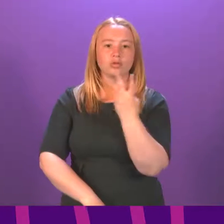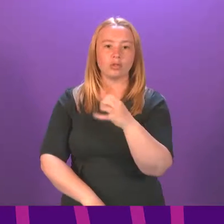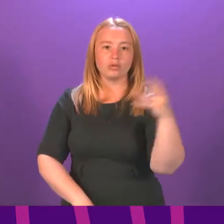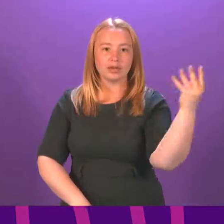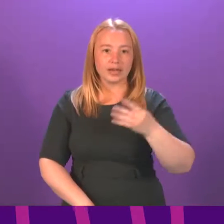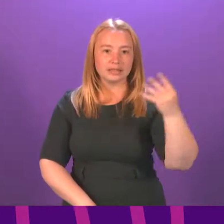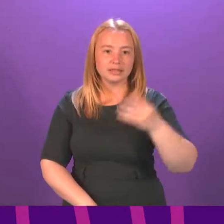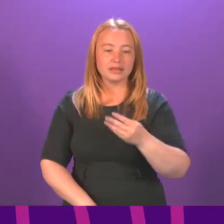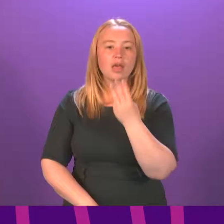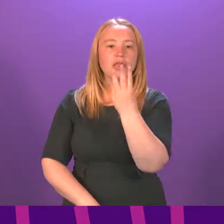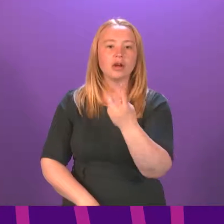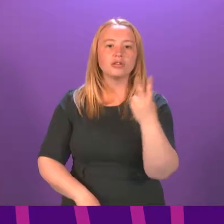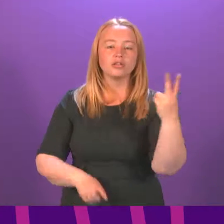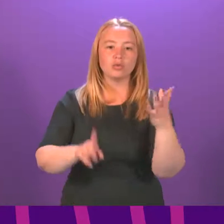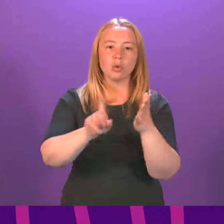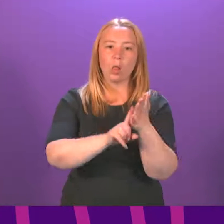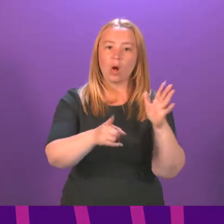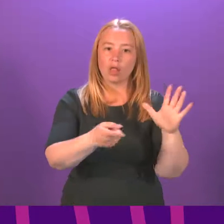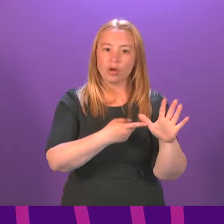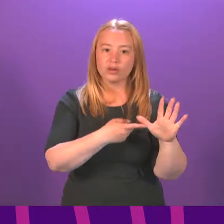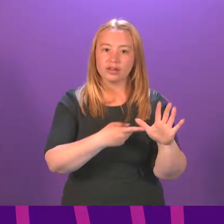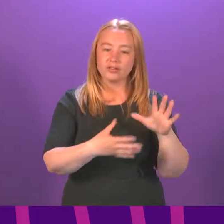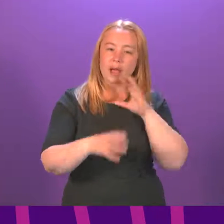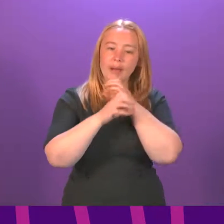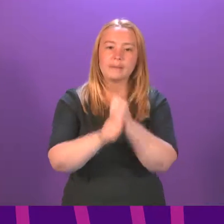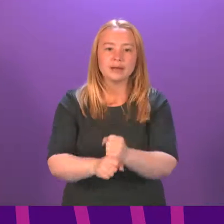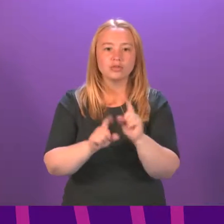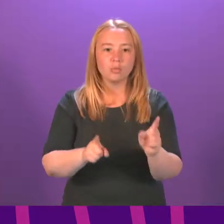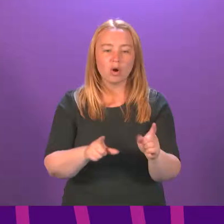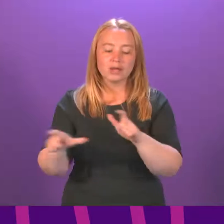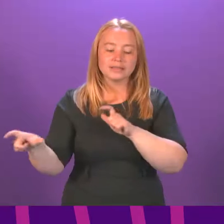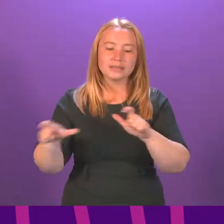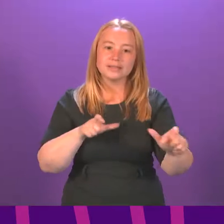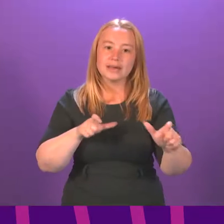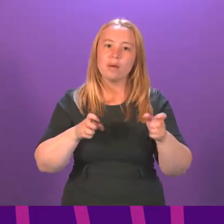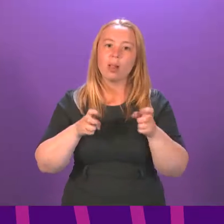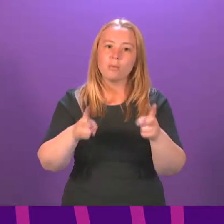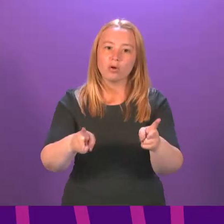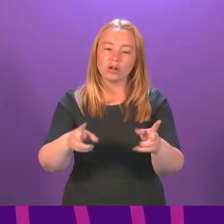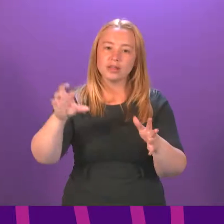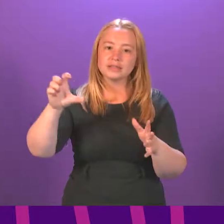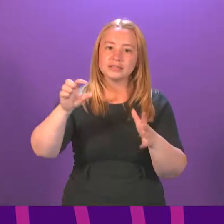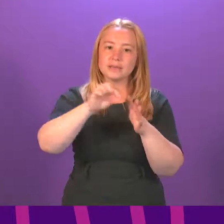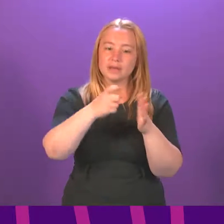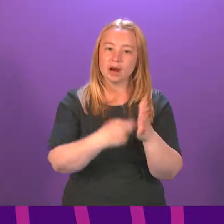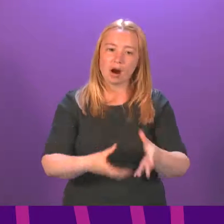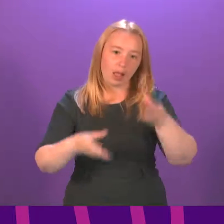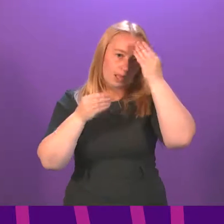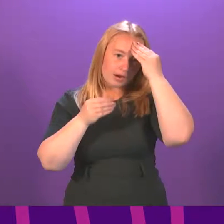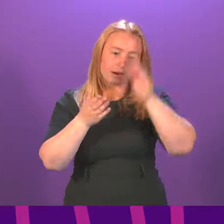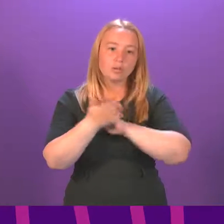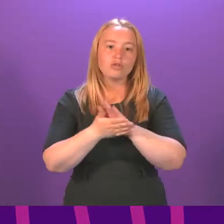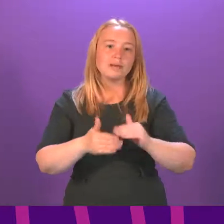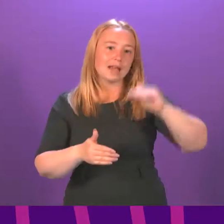32 local authorities committed to a systematic and sustainable model of CPR learning that would result in every secondary school